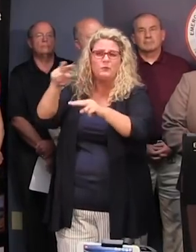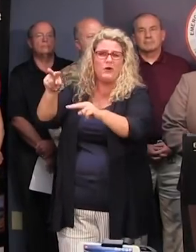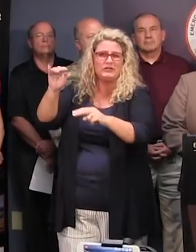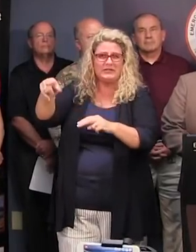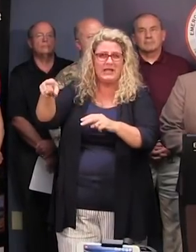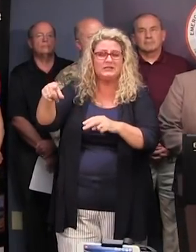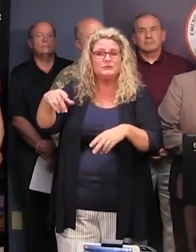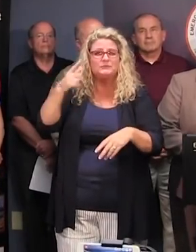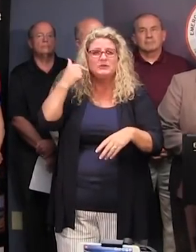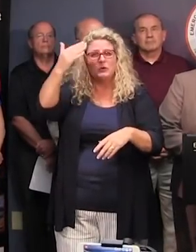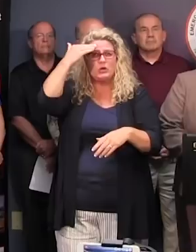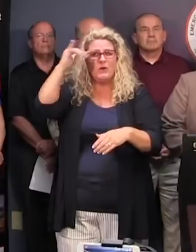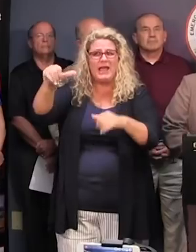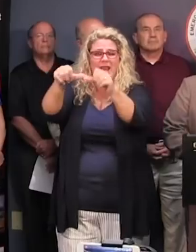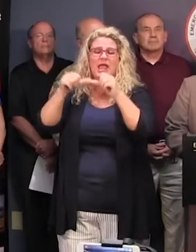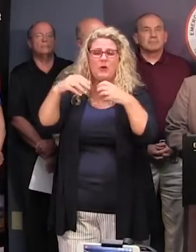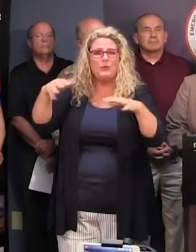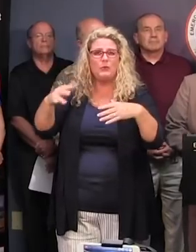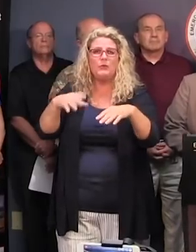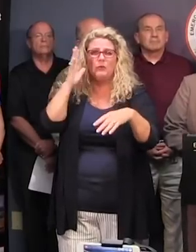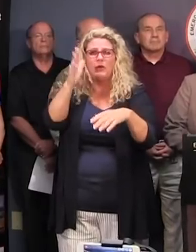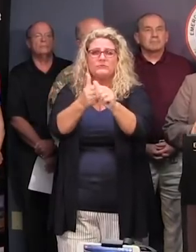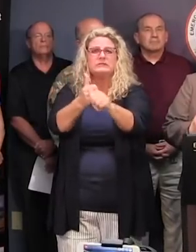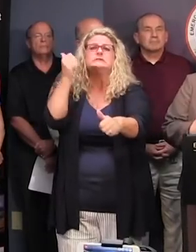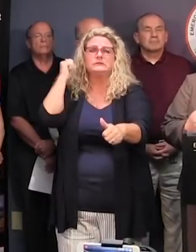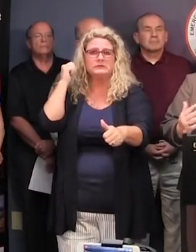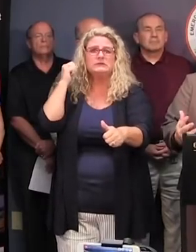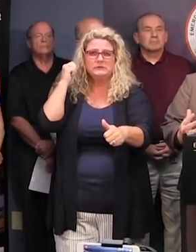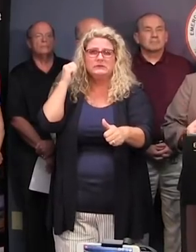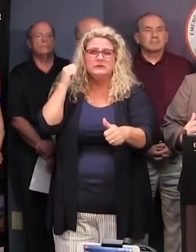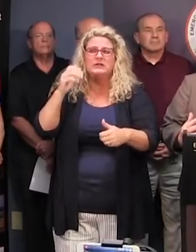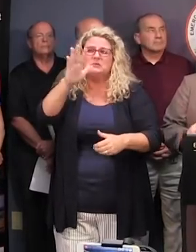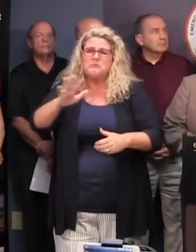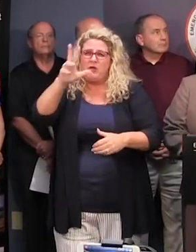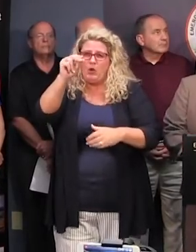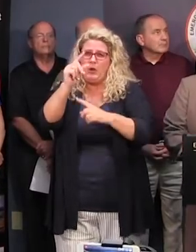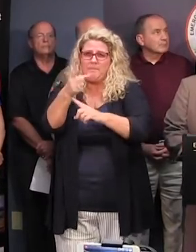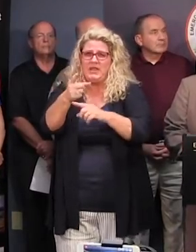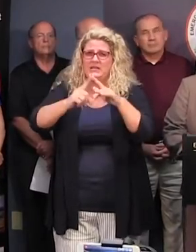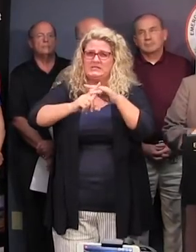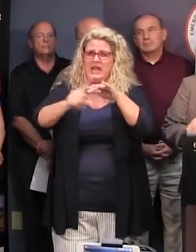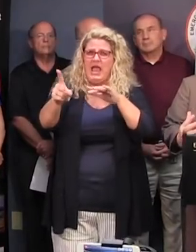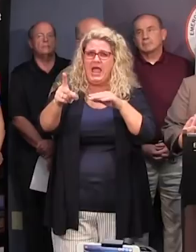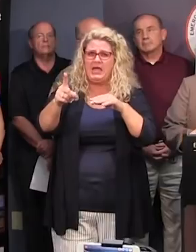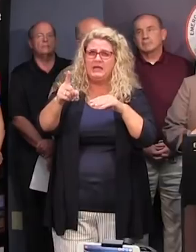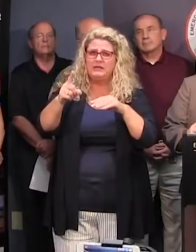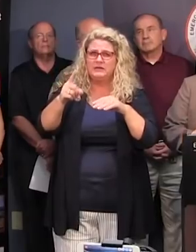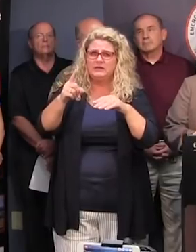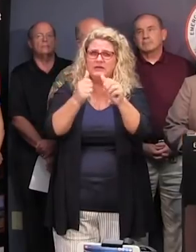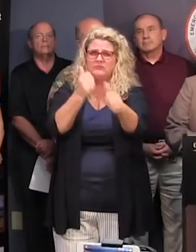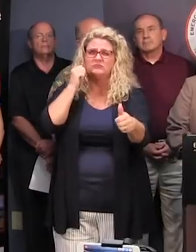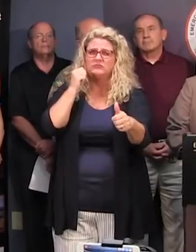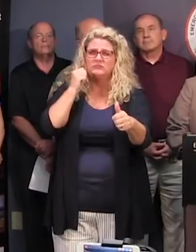delay going through that area as part of the evacuation plan. We've seen about a 30-minute delay on a pretty steady,